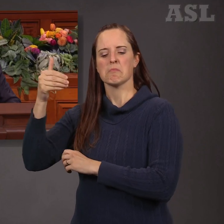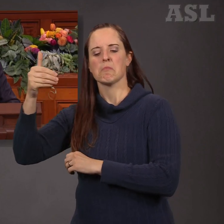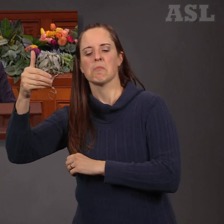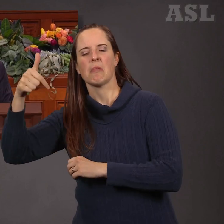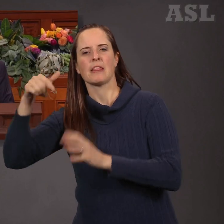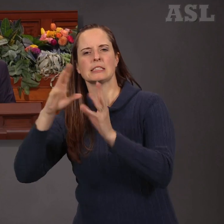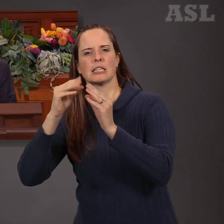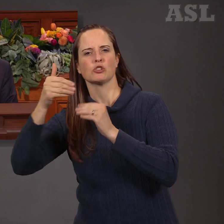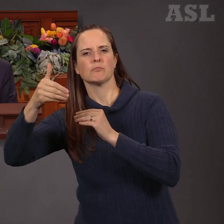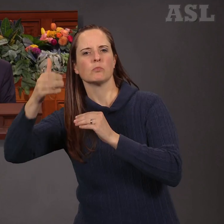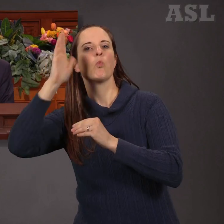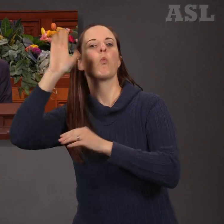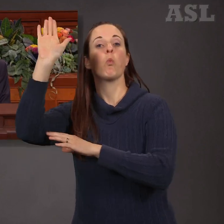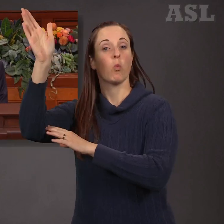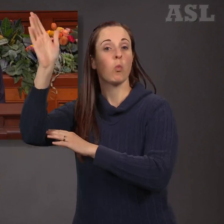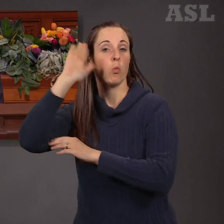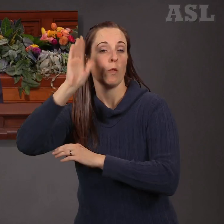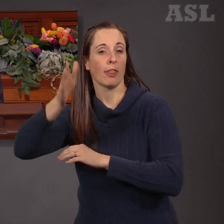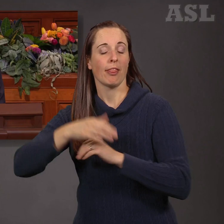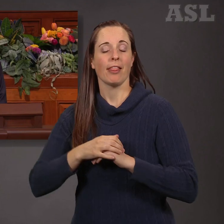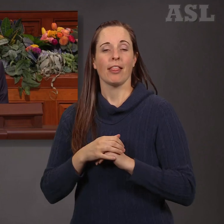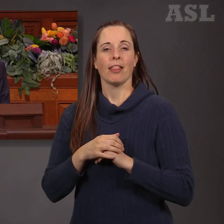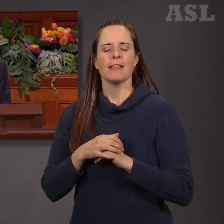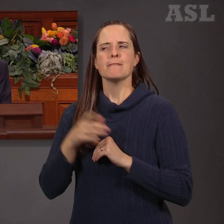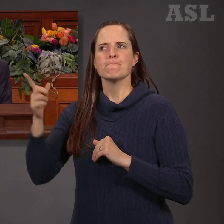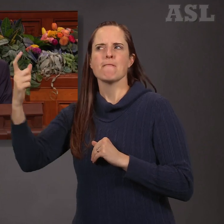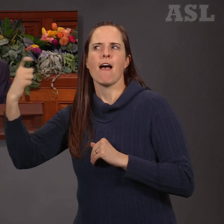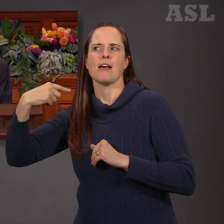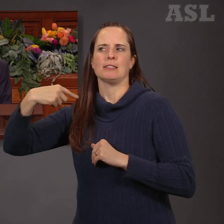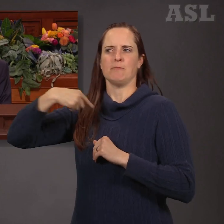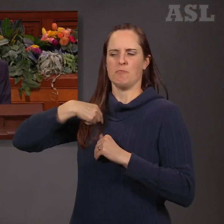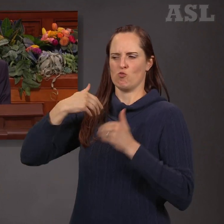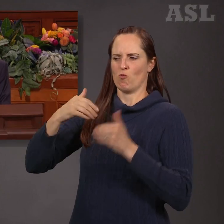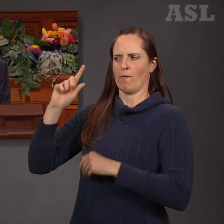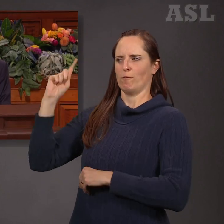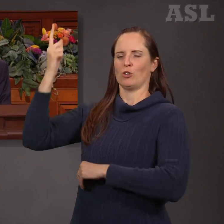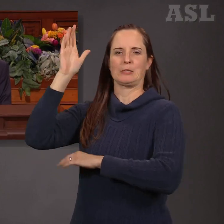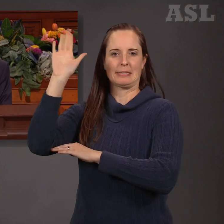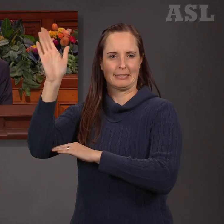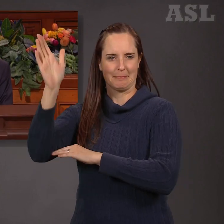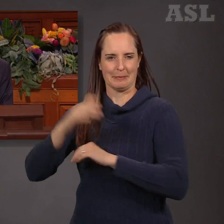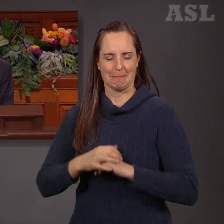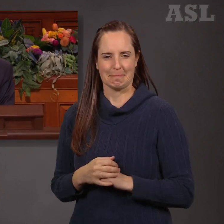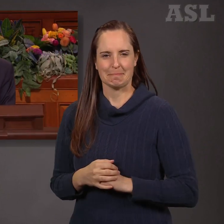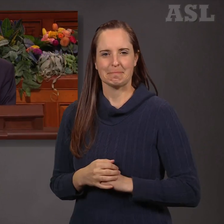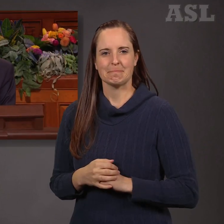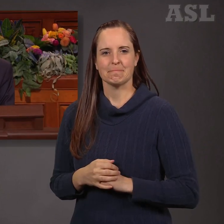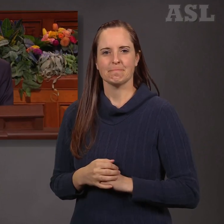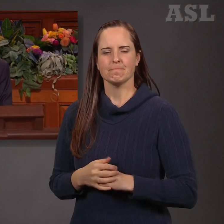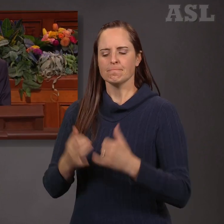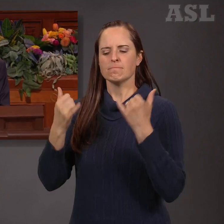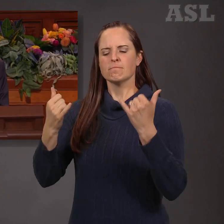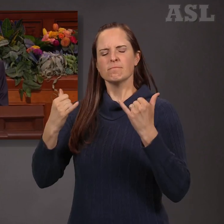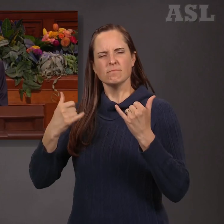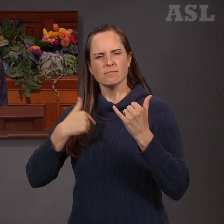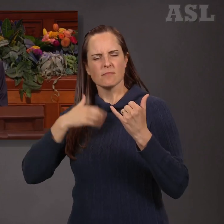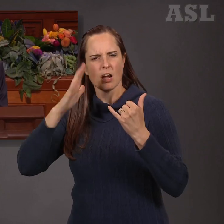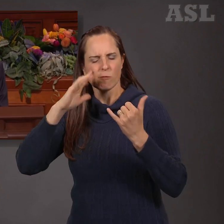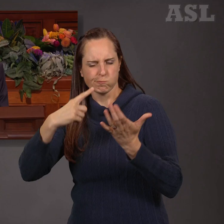session. He has asked me to be the first speaker. My subject today concerns what